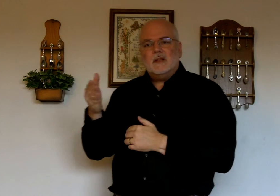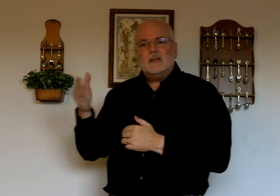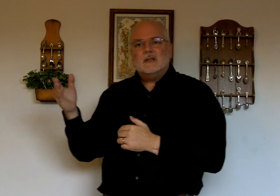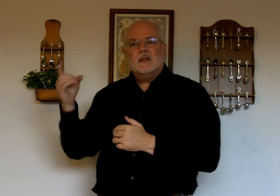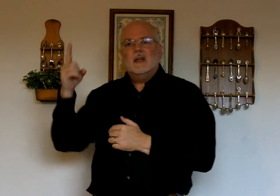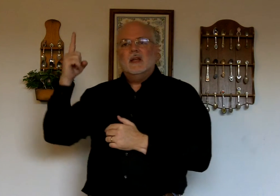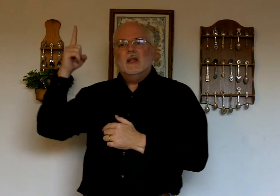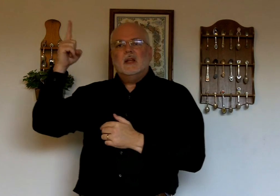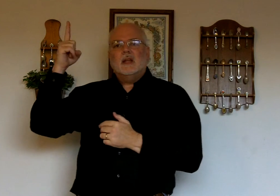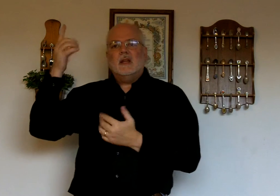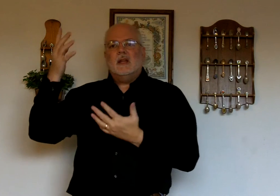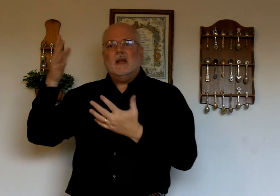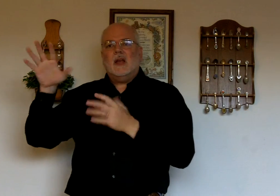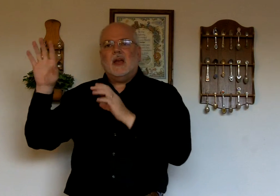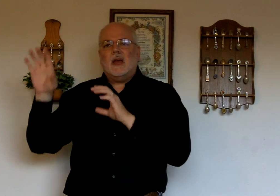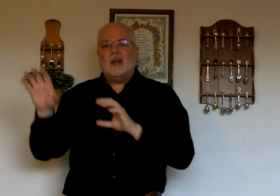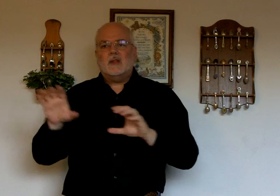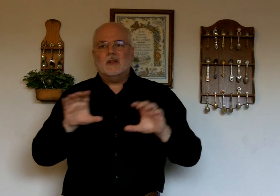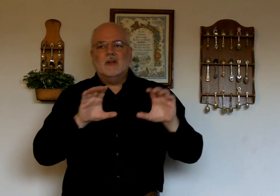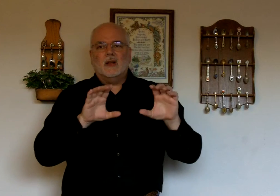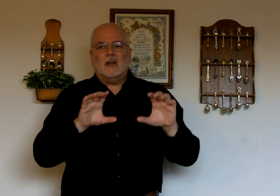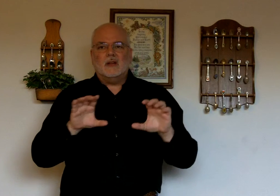He hath done.